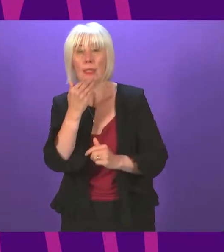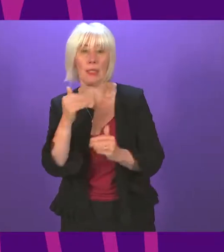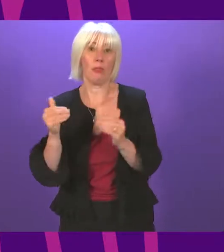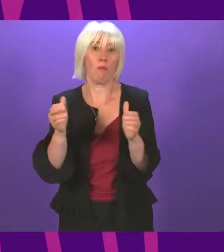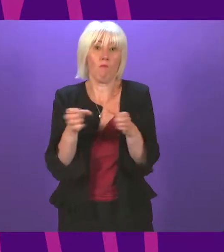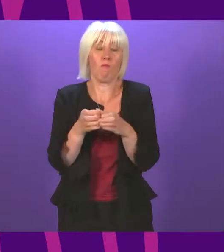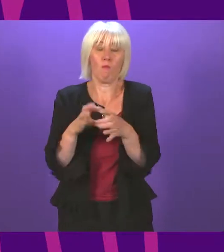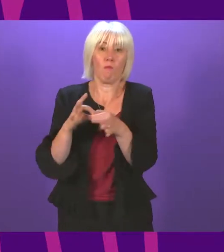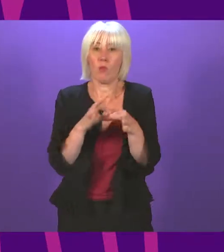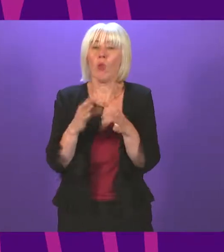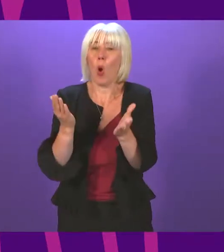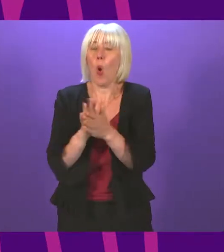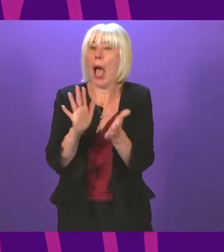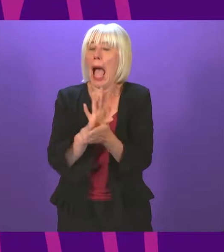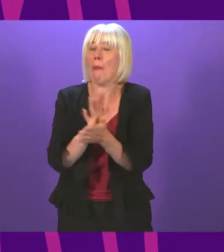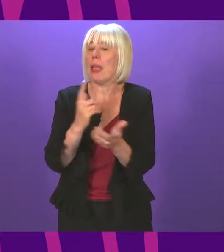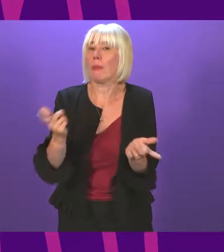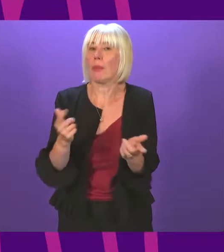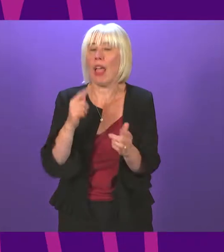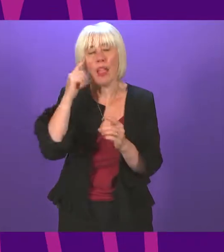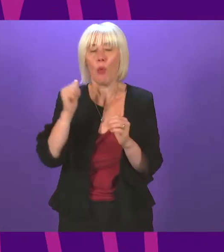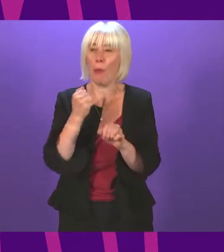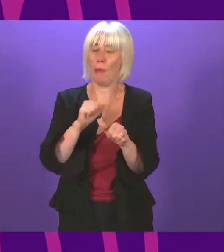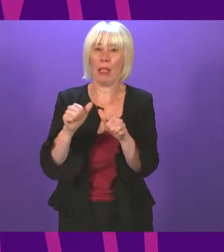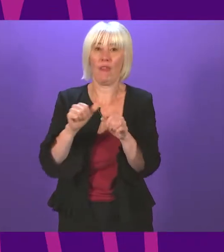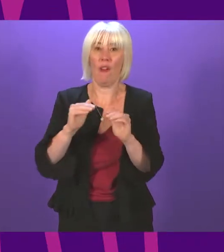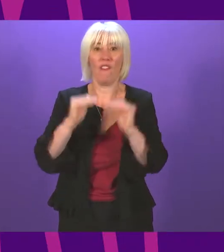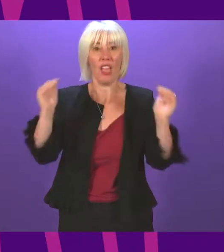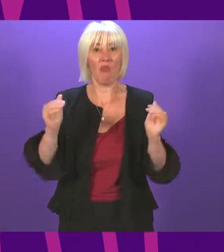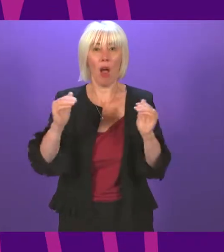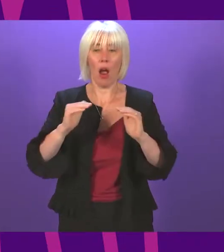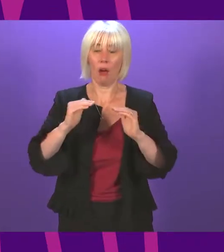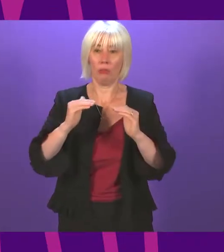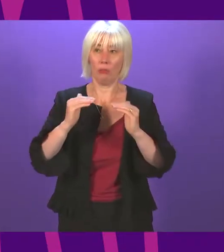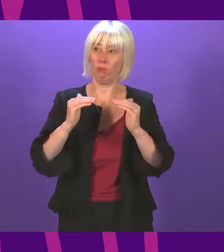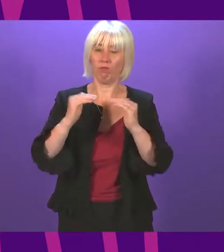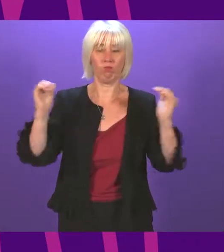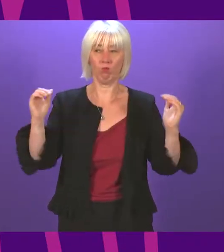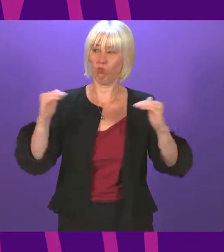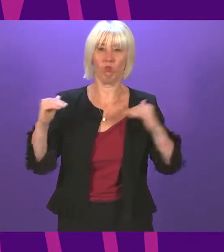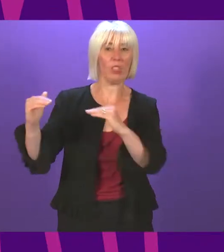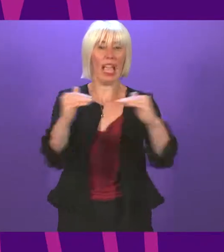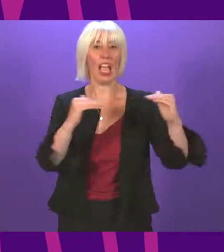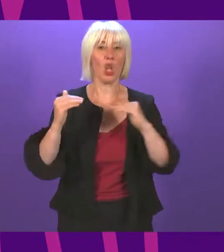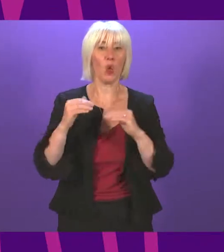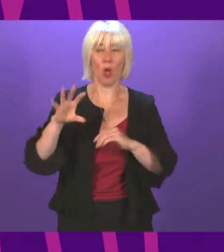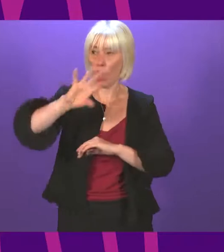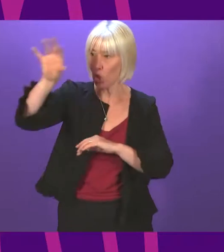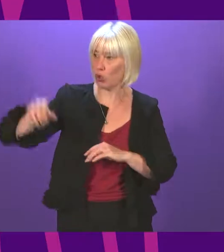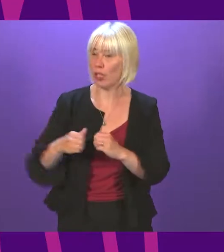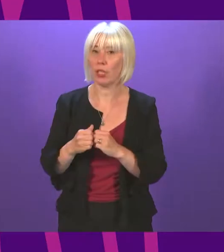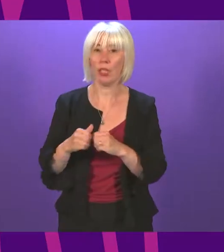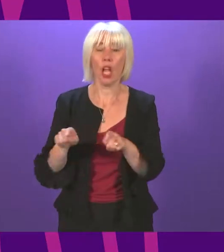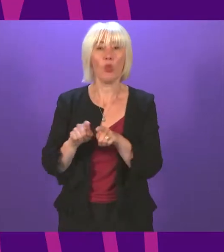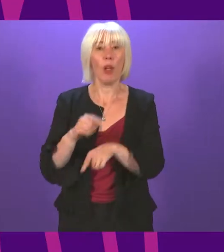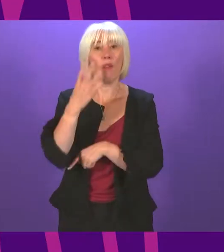it will do a lot to build a fairer, more eco country. Many of our achievements have already been talked about at length, including the well-deserved